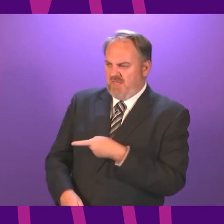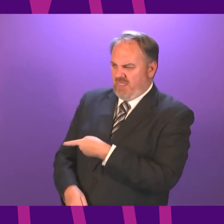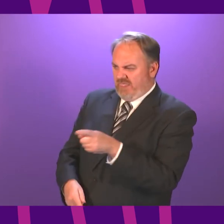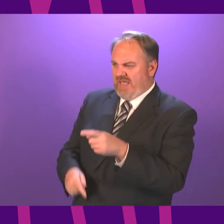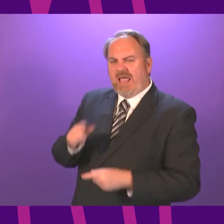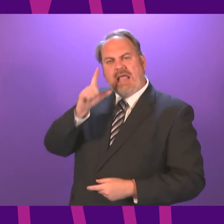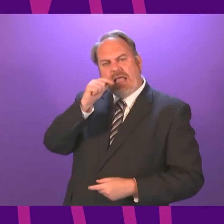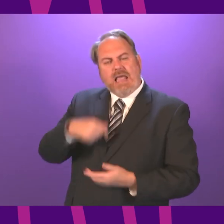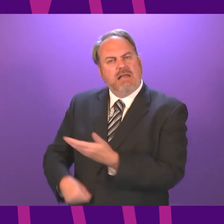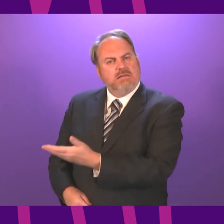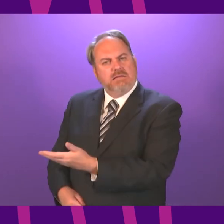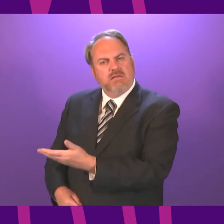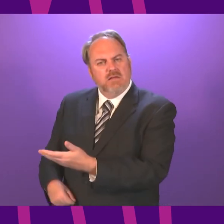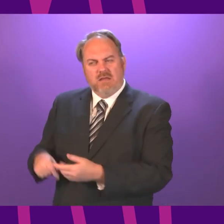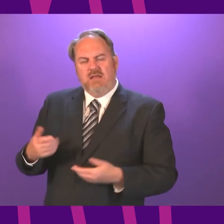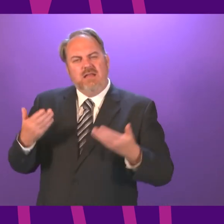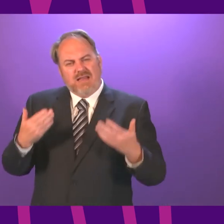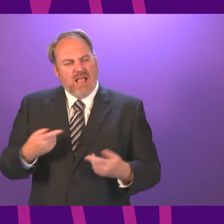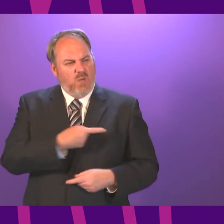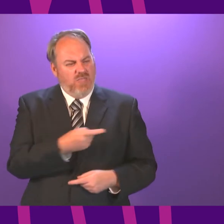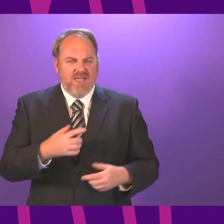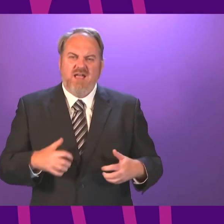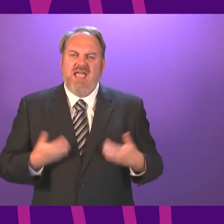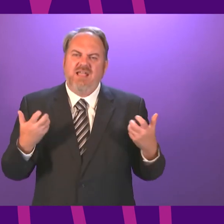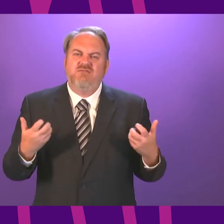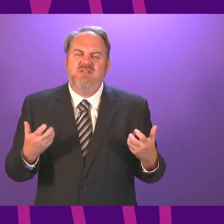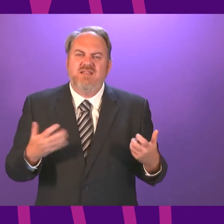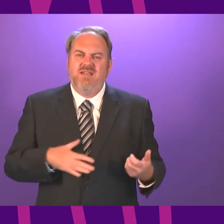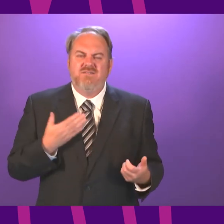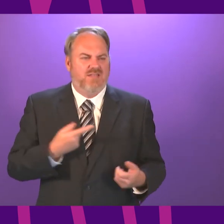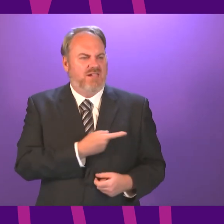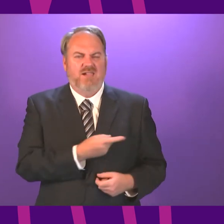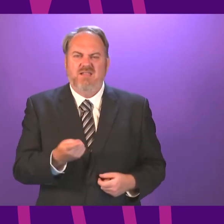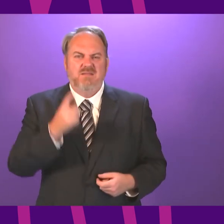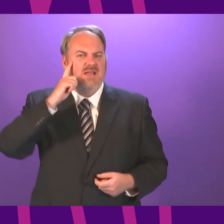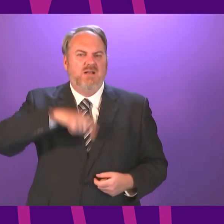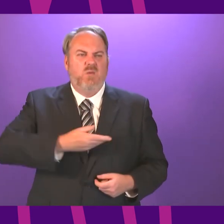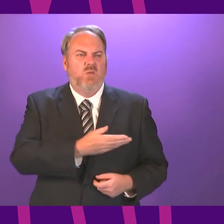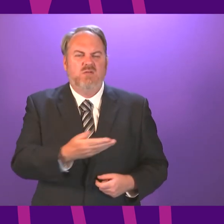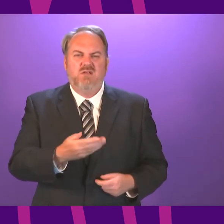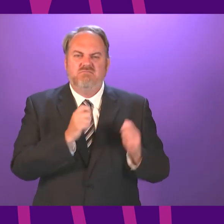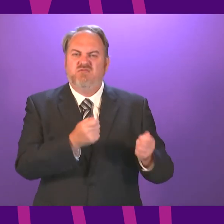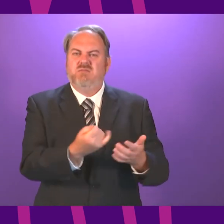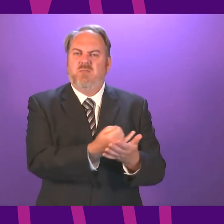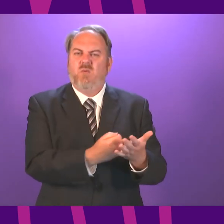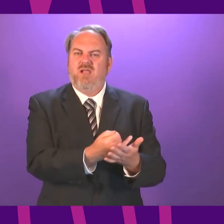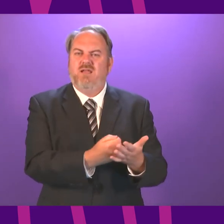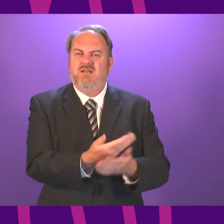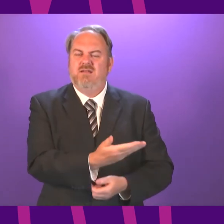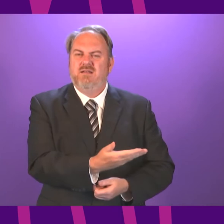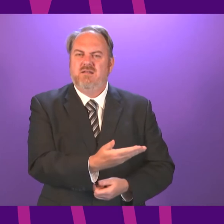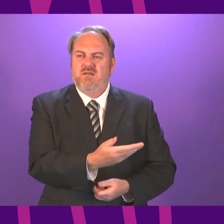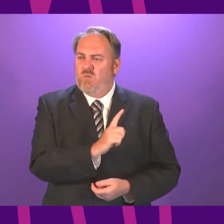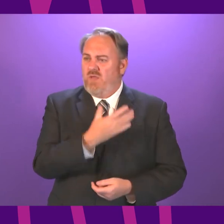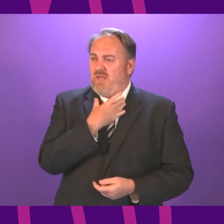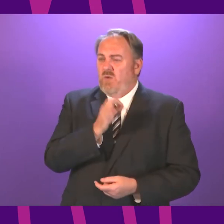Can the First Minister understand how angry they feel? They feel left behind. Others do too. All they